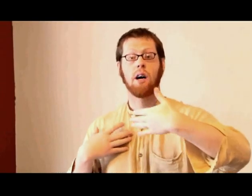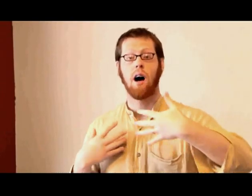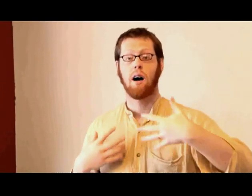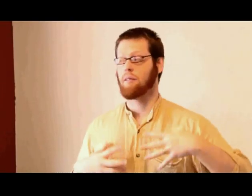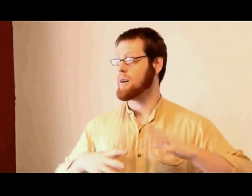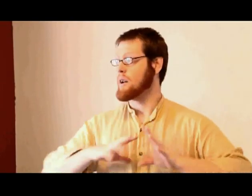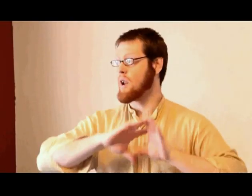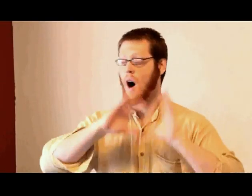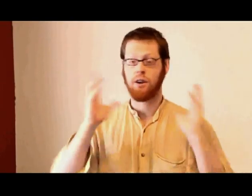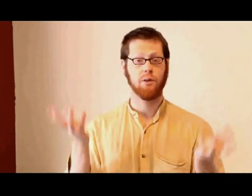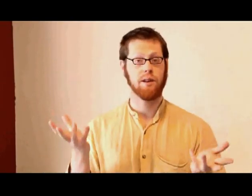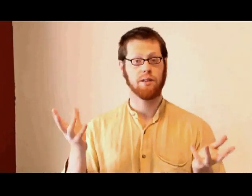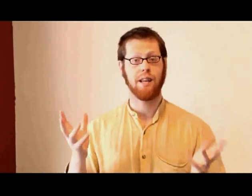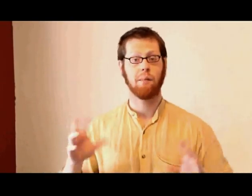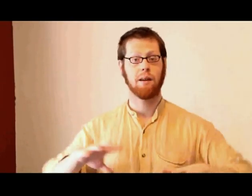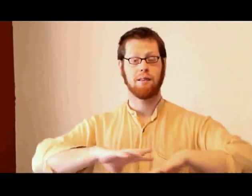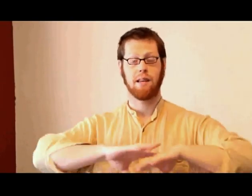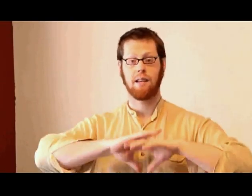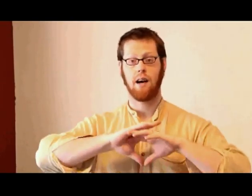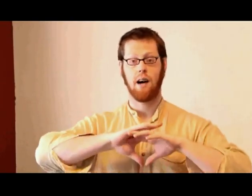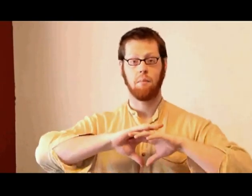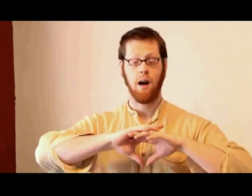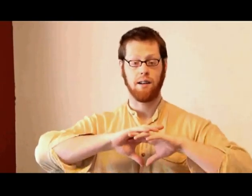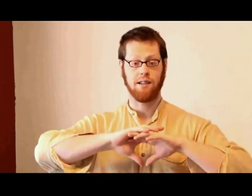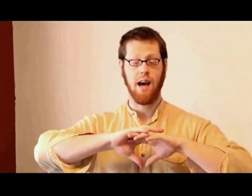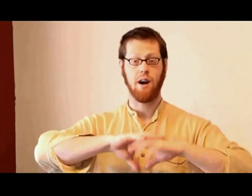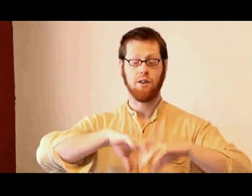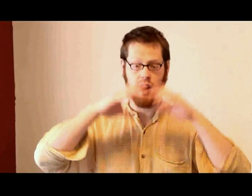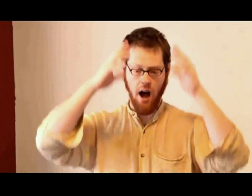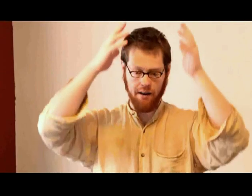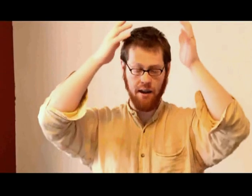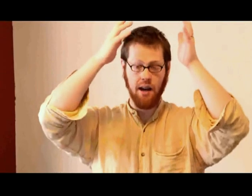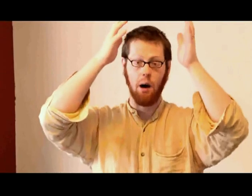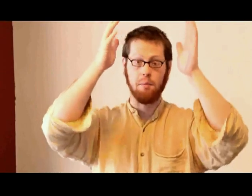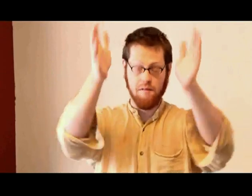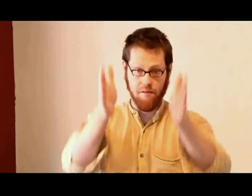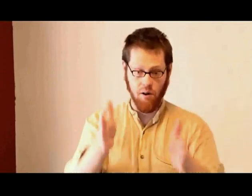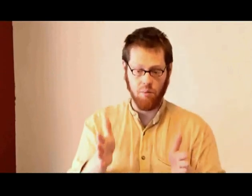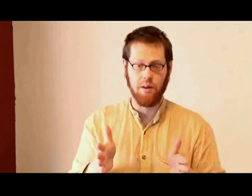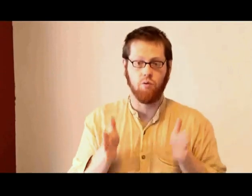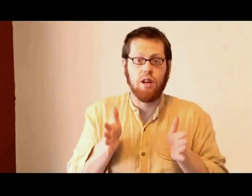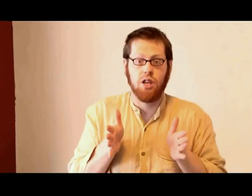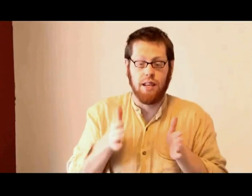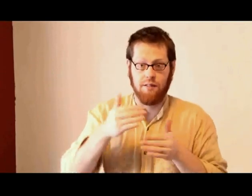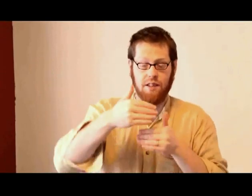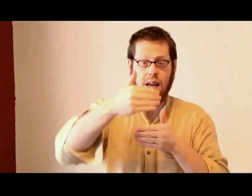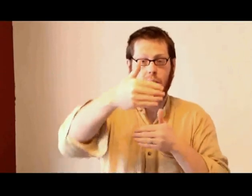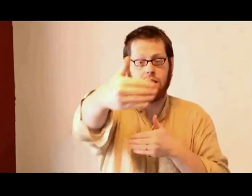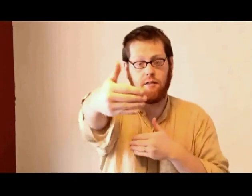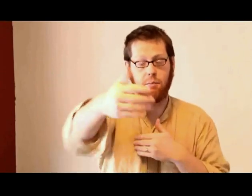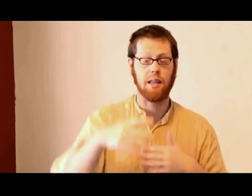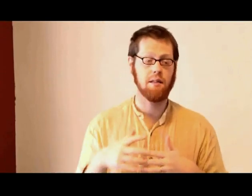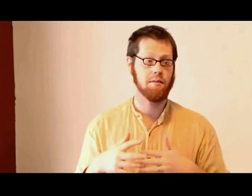of non-credal statements and a desire to not be firm and rigid in statements of belief,